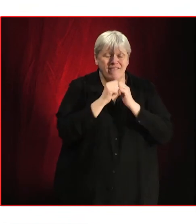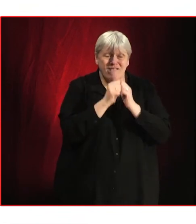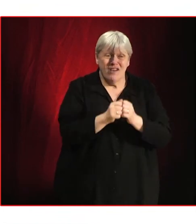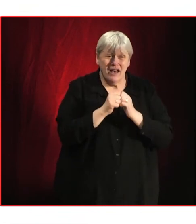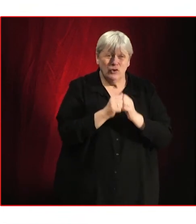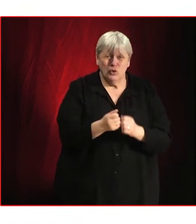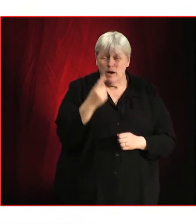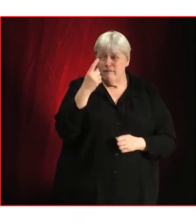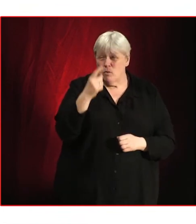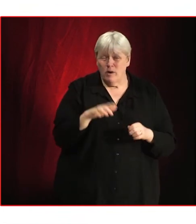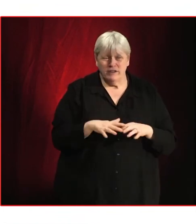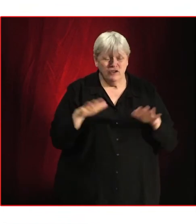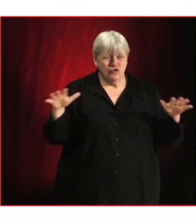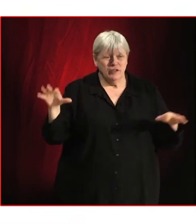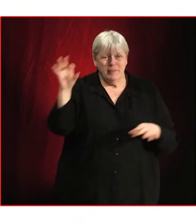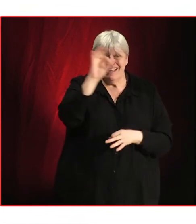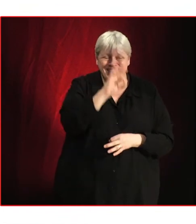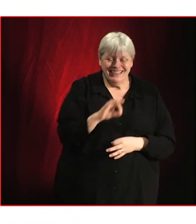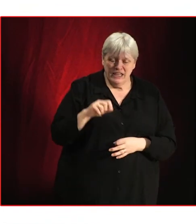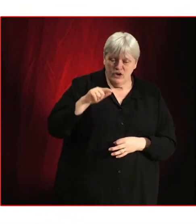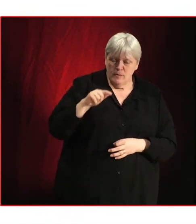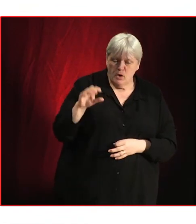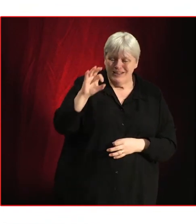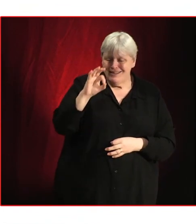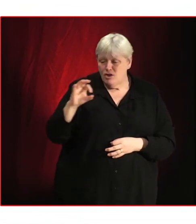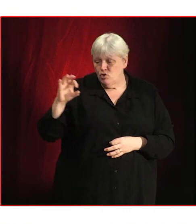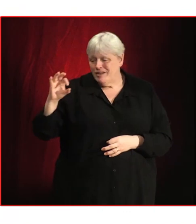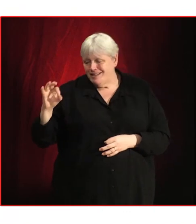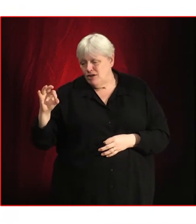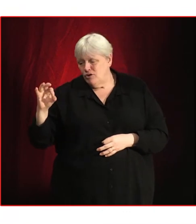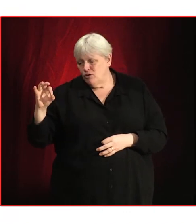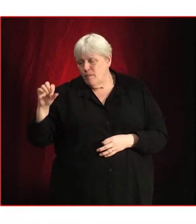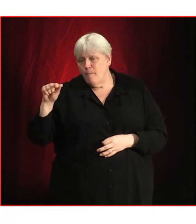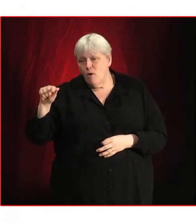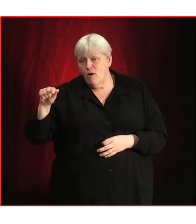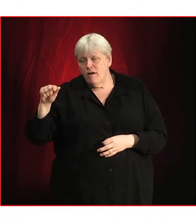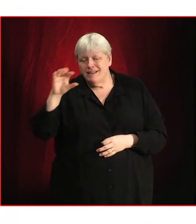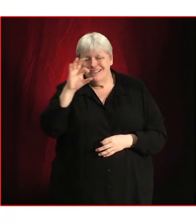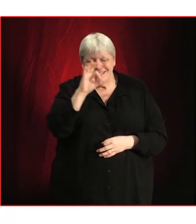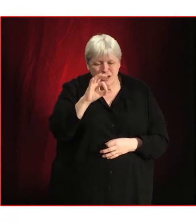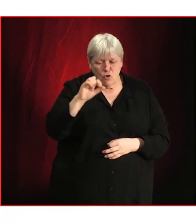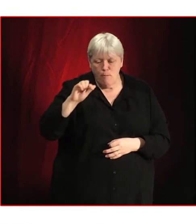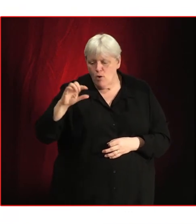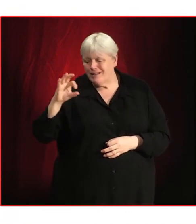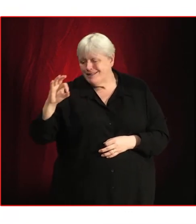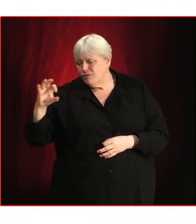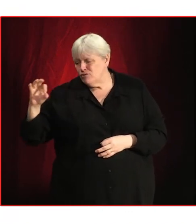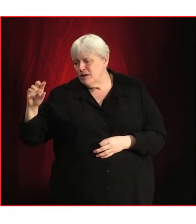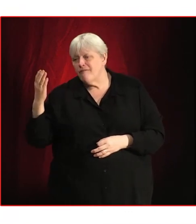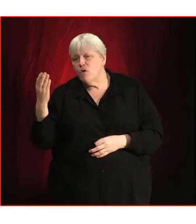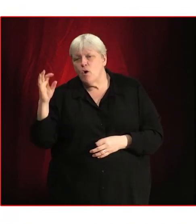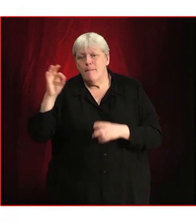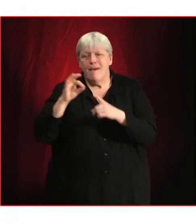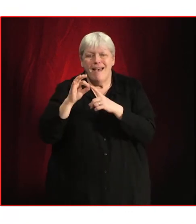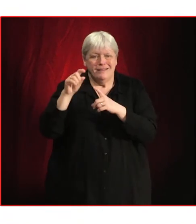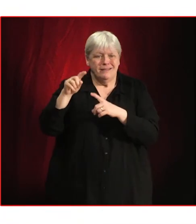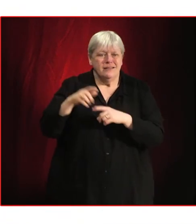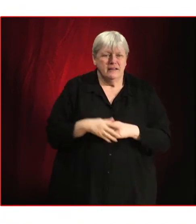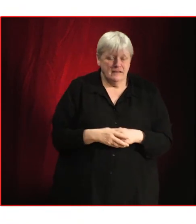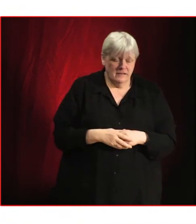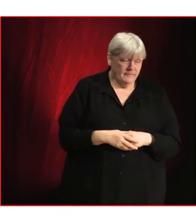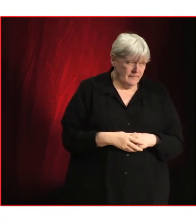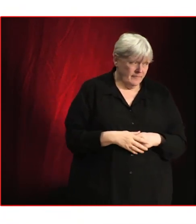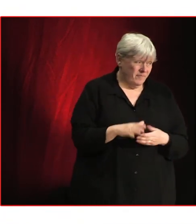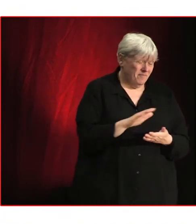is around 0.004 pence, which is